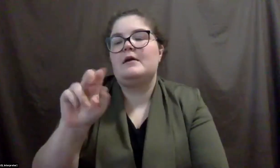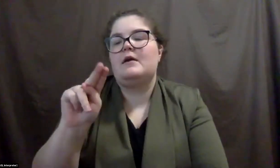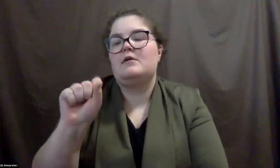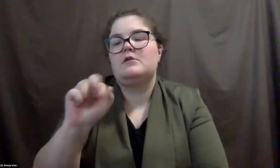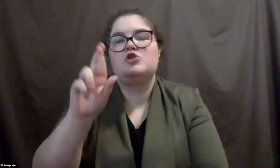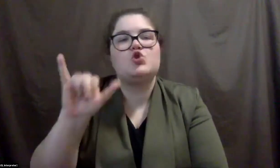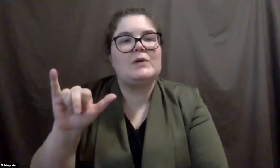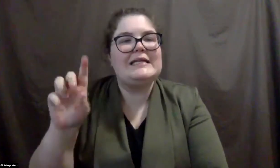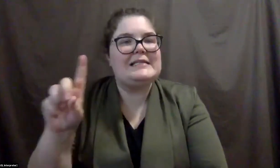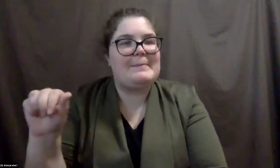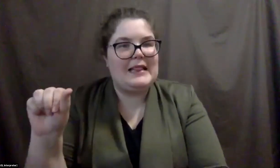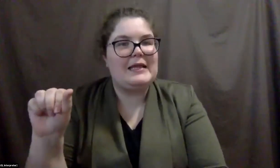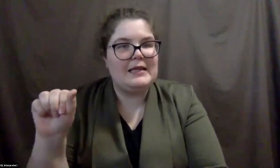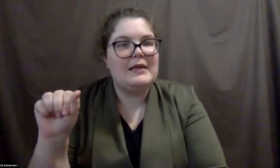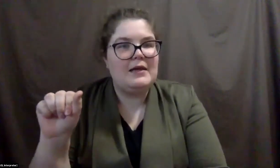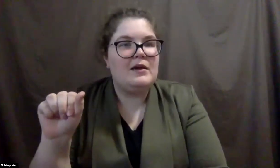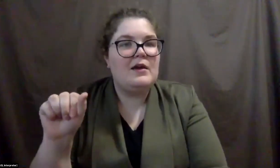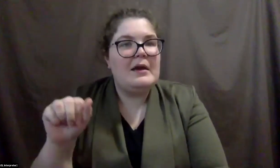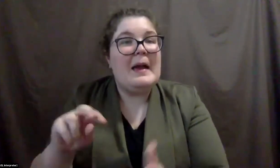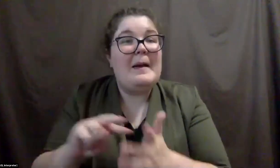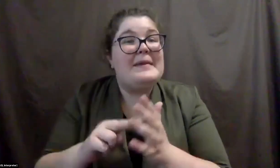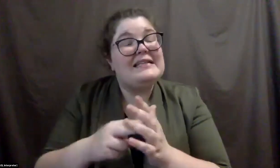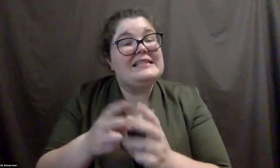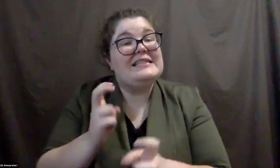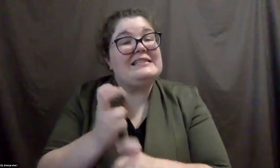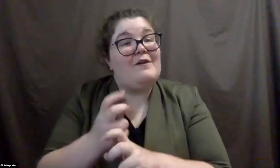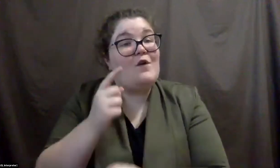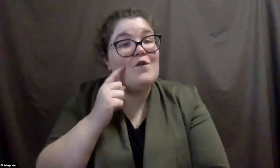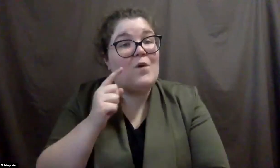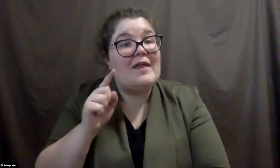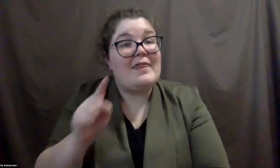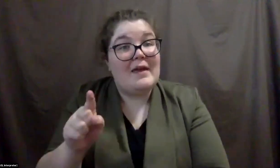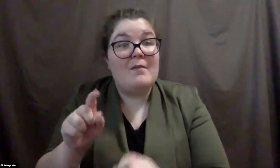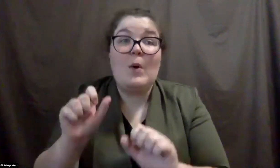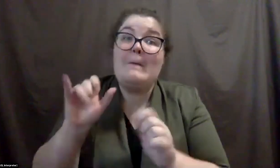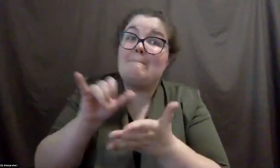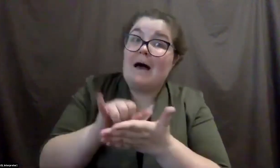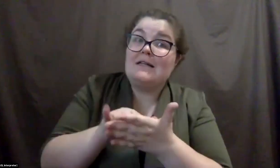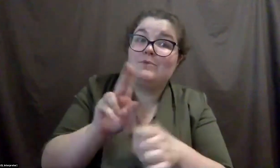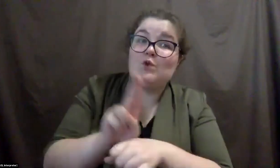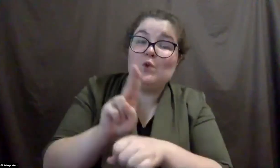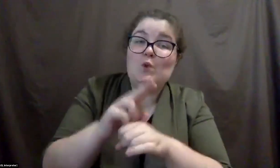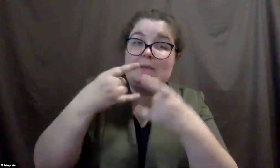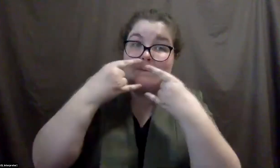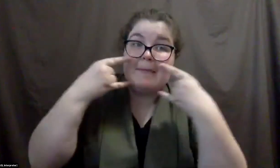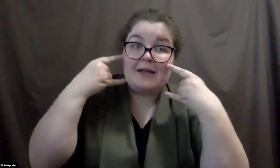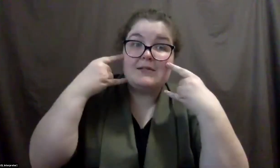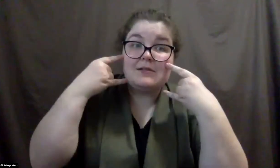sensory disability, where it makes it difficult for them to, or oftentimes impossible to wear a mask. Um,